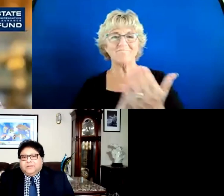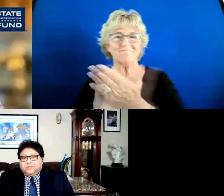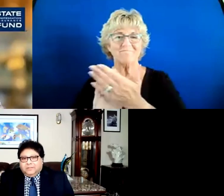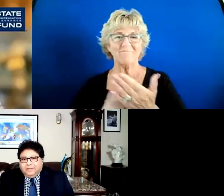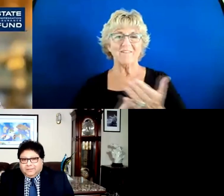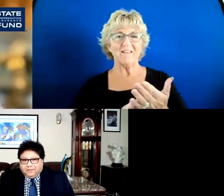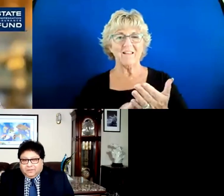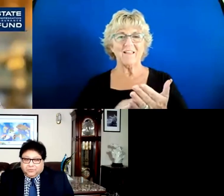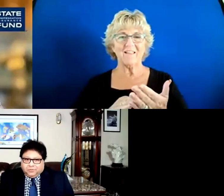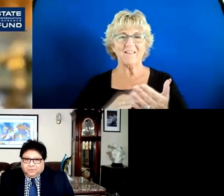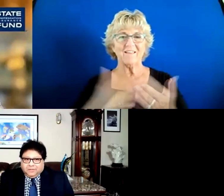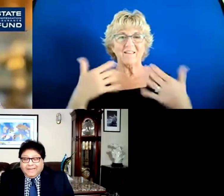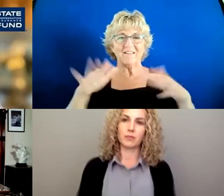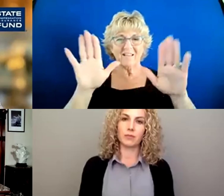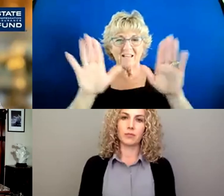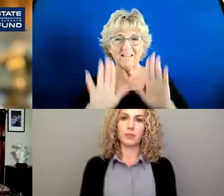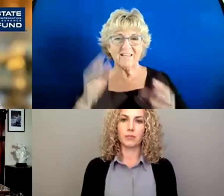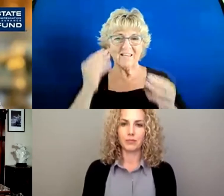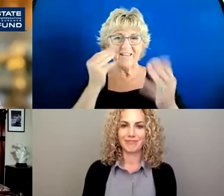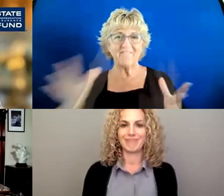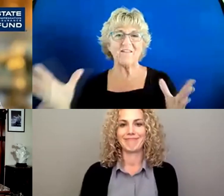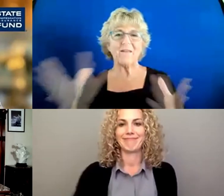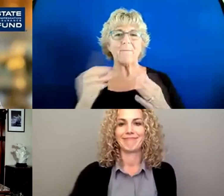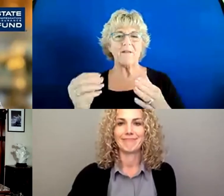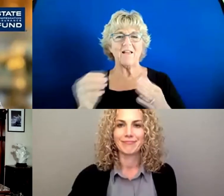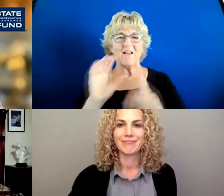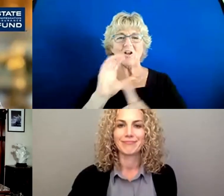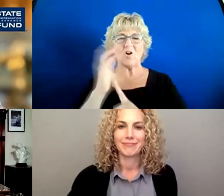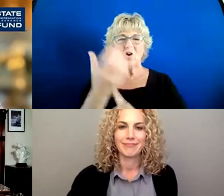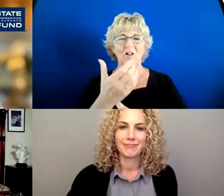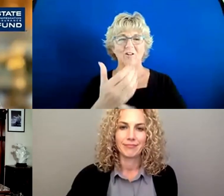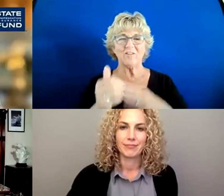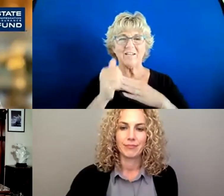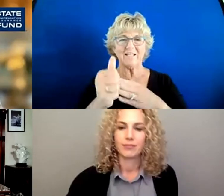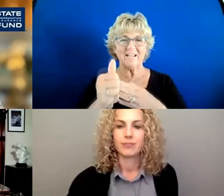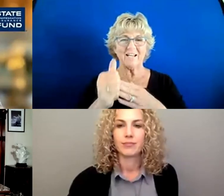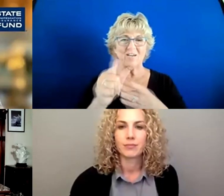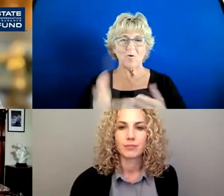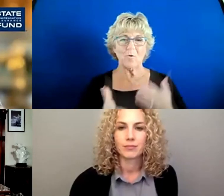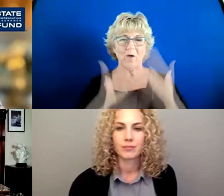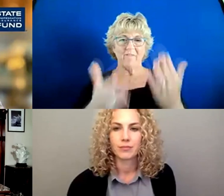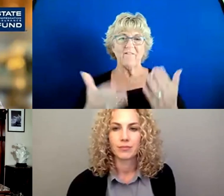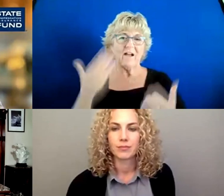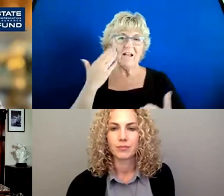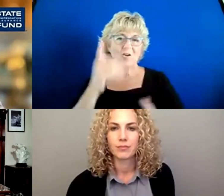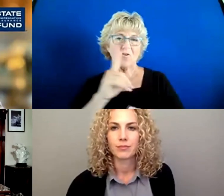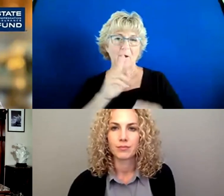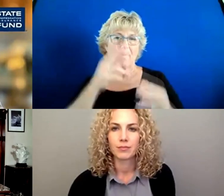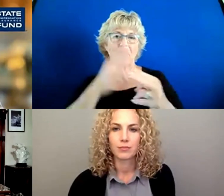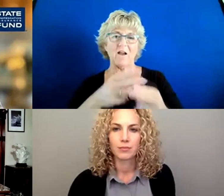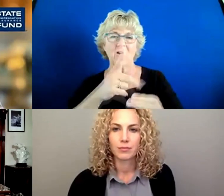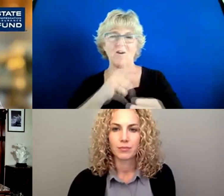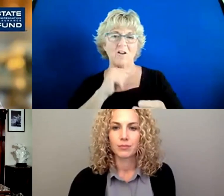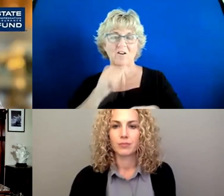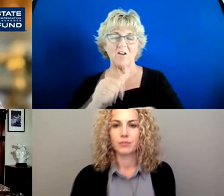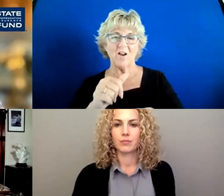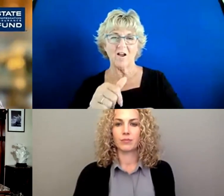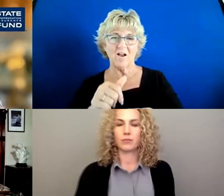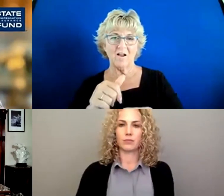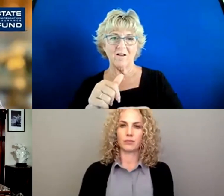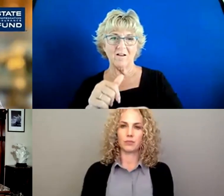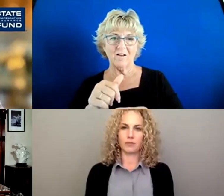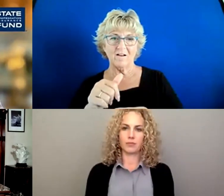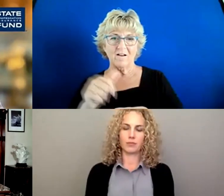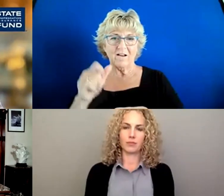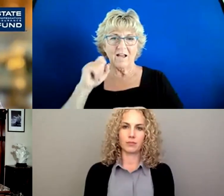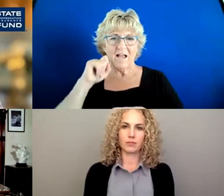wealth of information and the cultural guidance that you offered. And I know you mentioned that you're not Apple, but in my book,